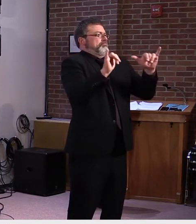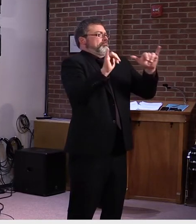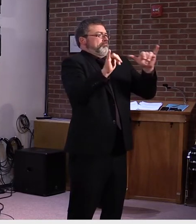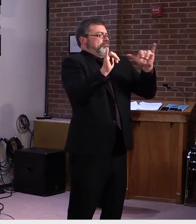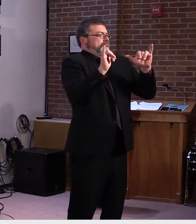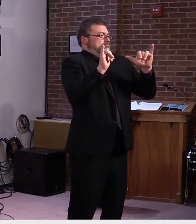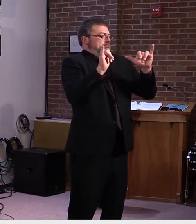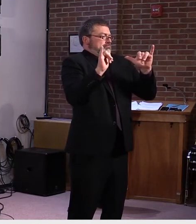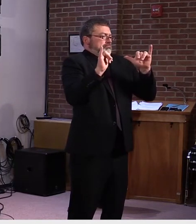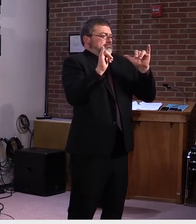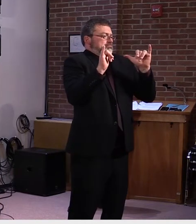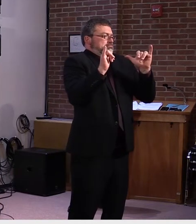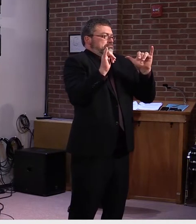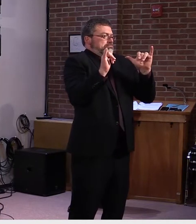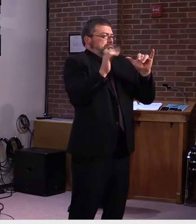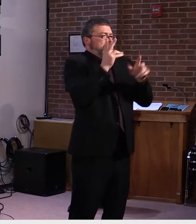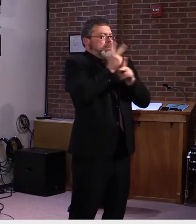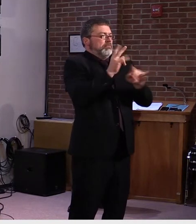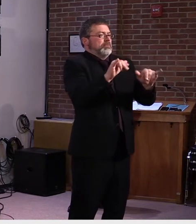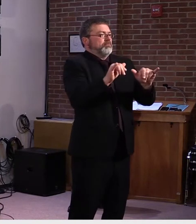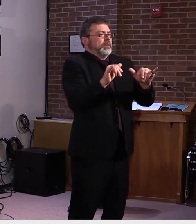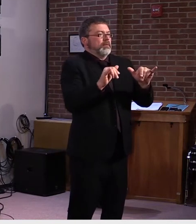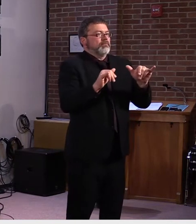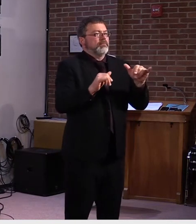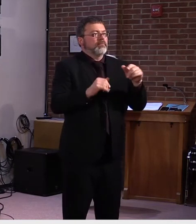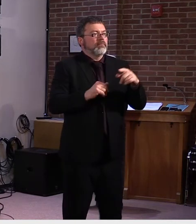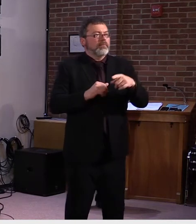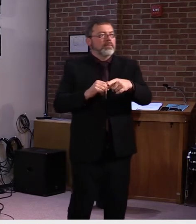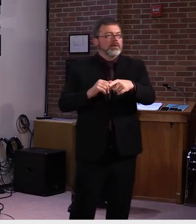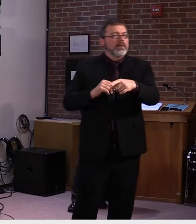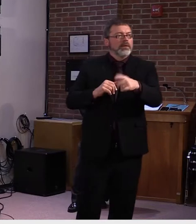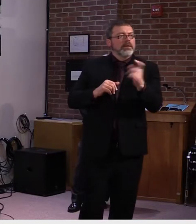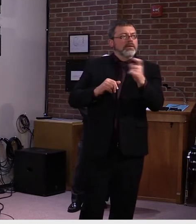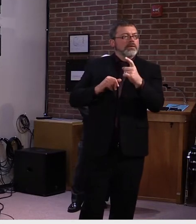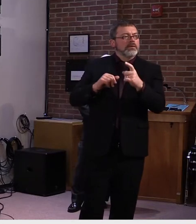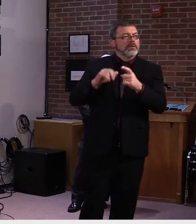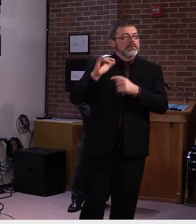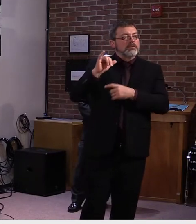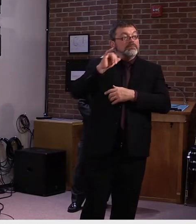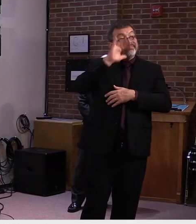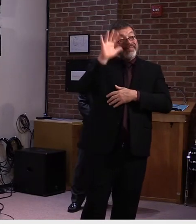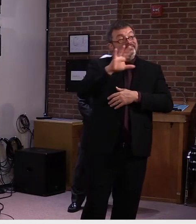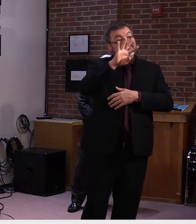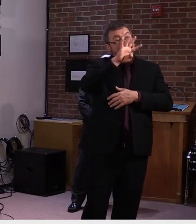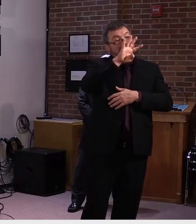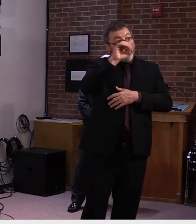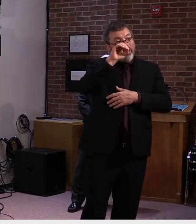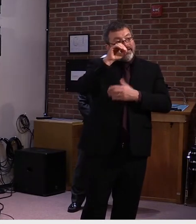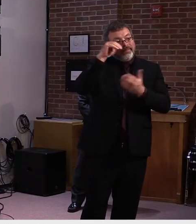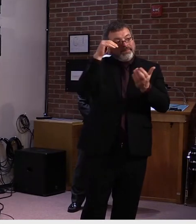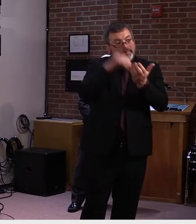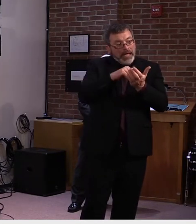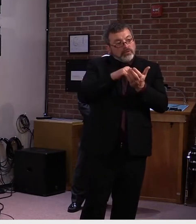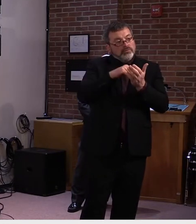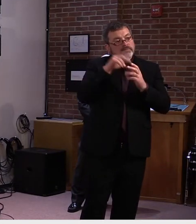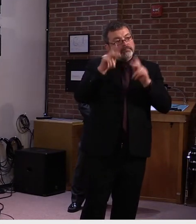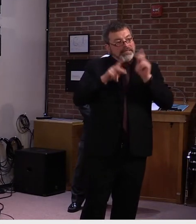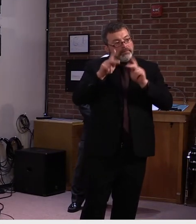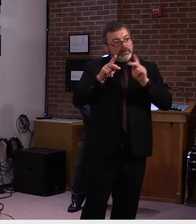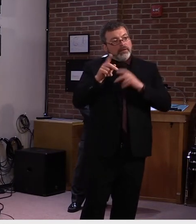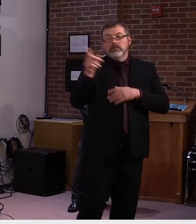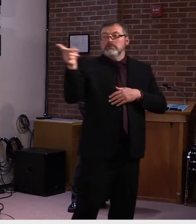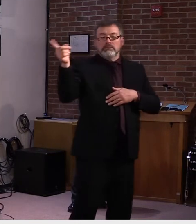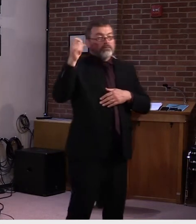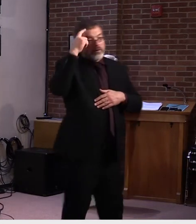So, but, so if I just write about 40,000 or, or almost 40,000, that'd be fair enough. I'd say, yeah, it's in that, uh, at that range.